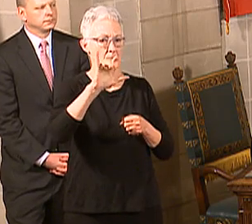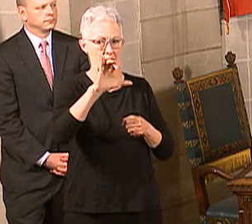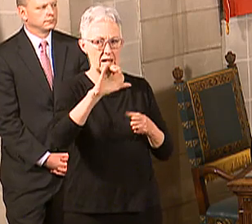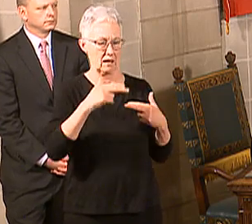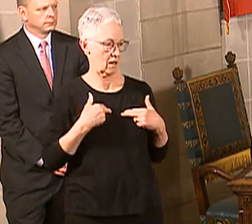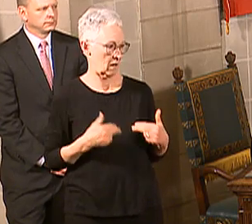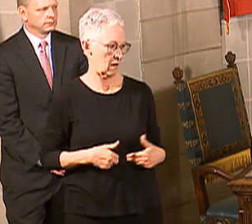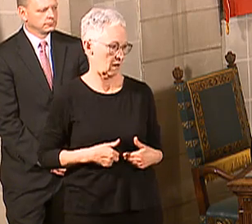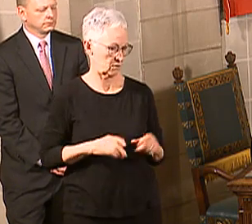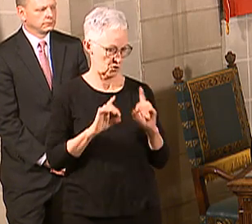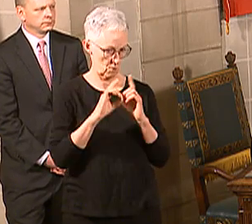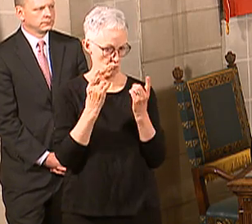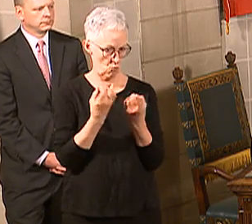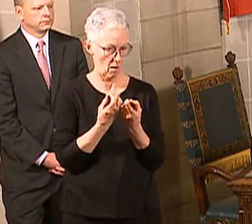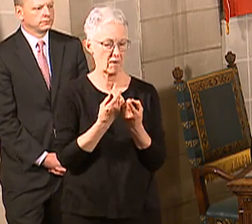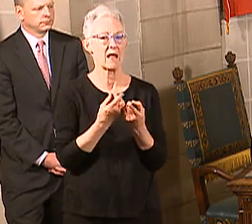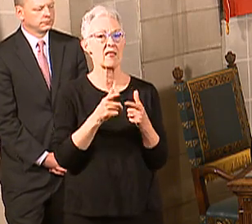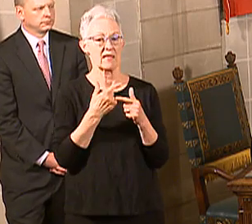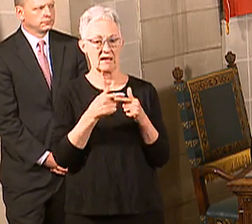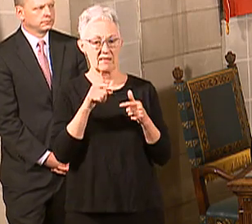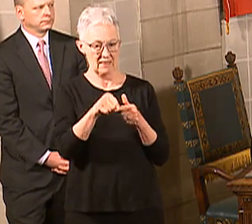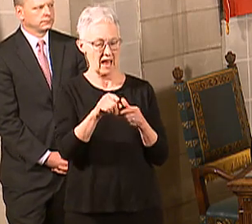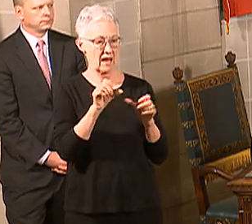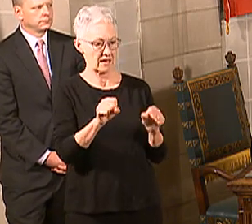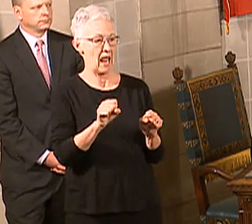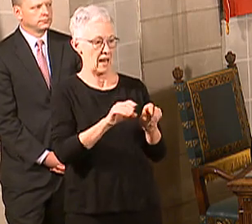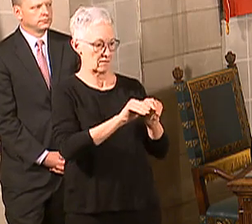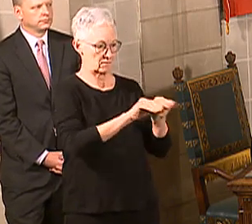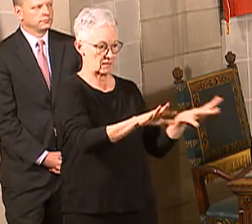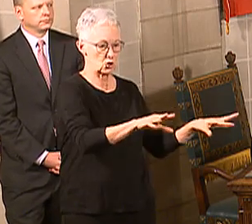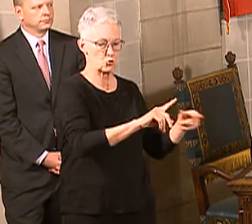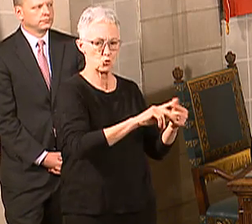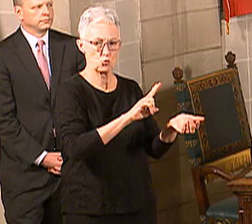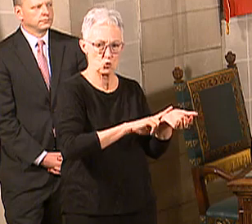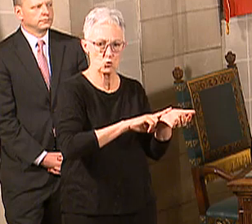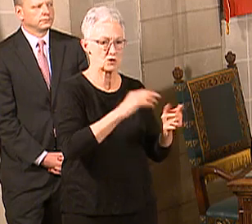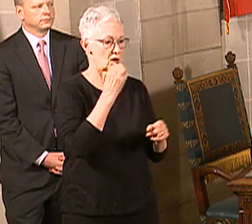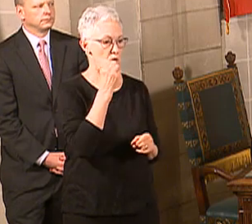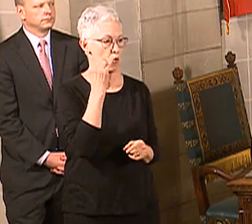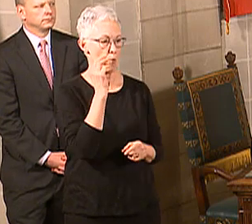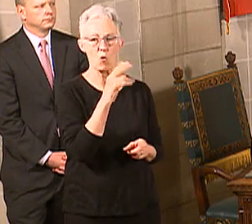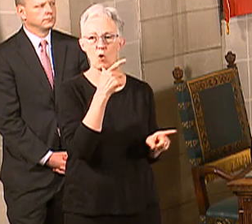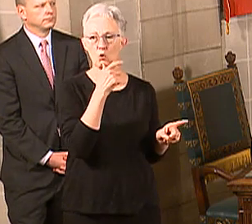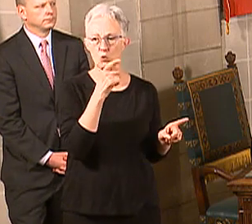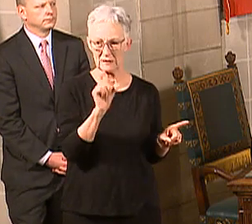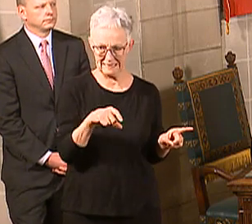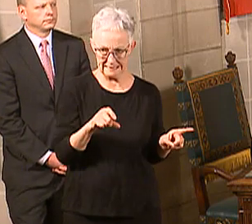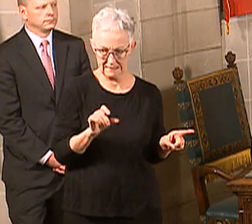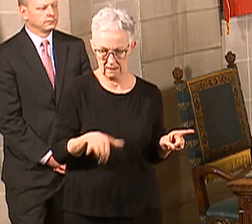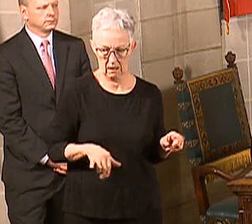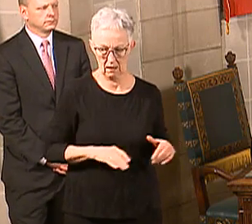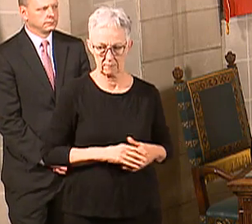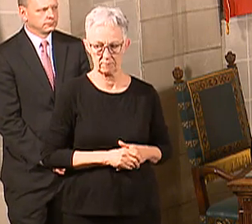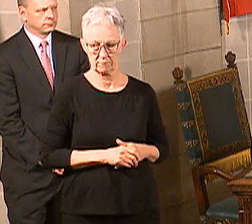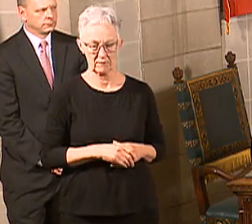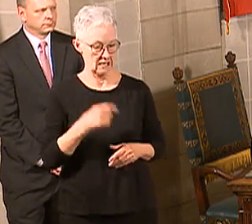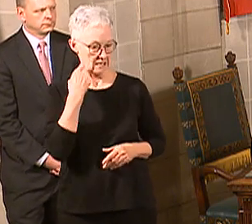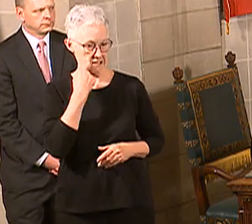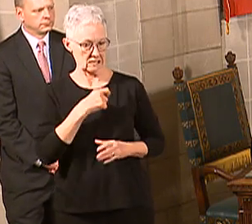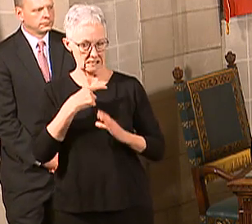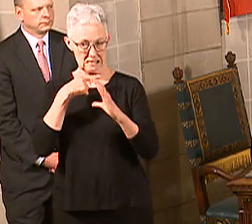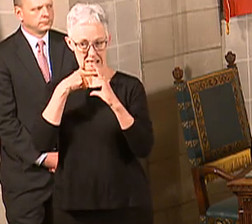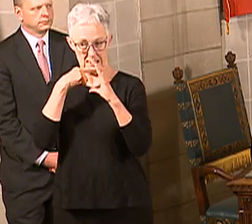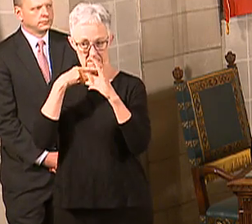anybody else who would need that assistant with regard to PPE. Last week, Thursday, we also sent an email out to all of our public health departments